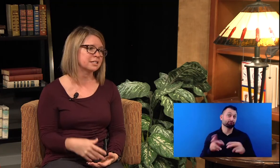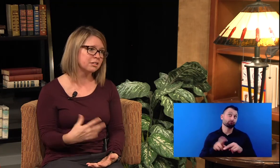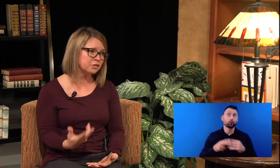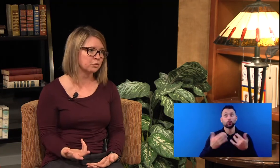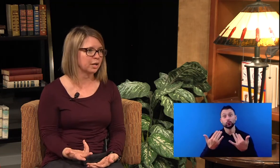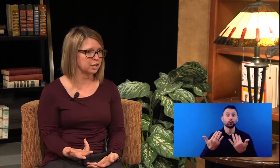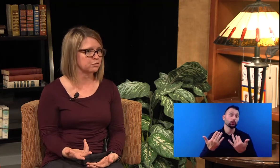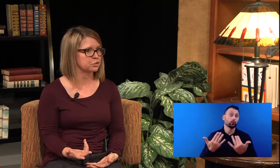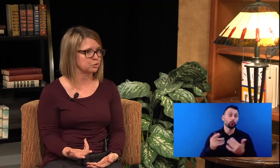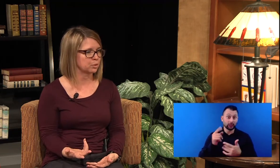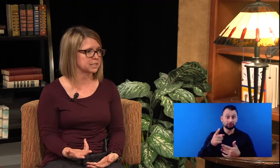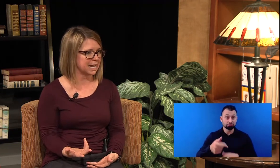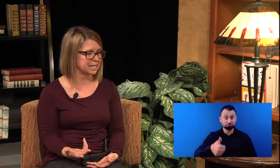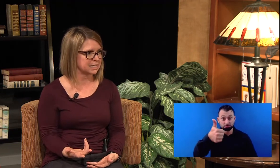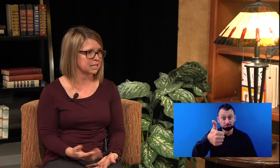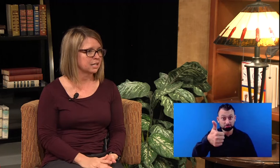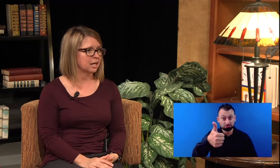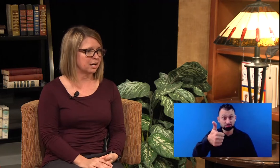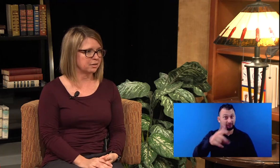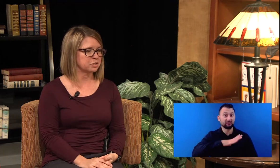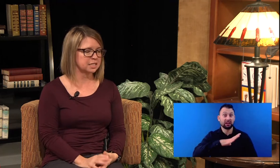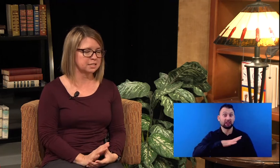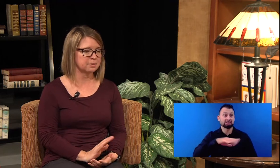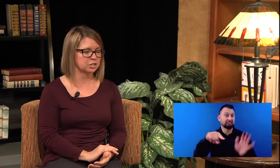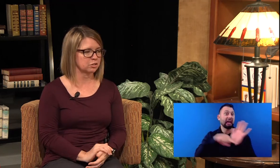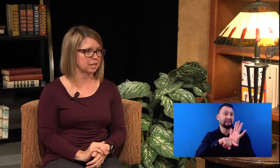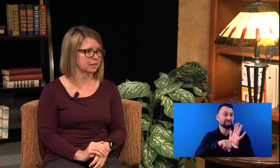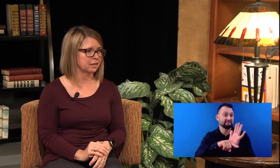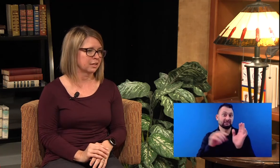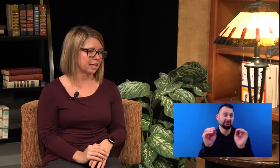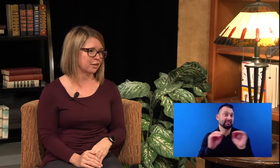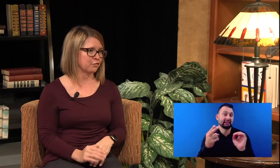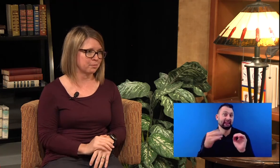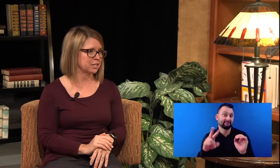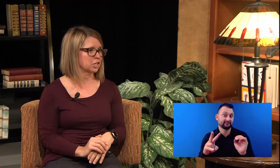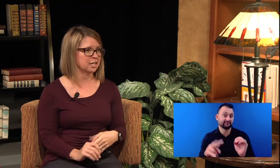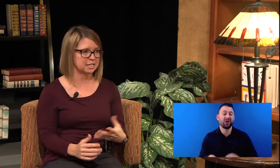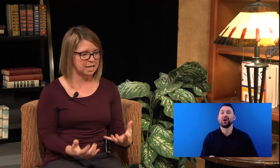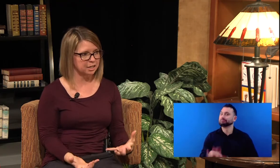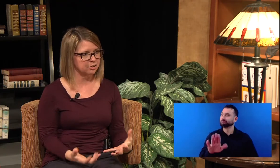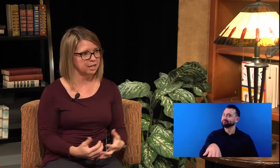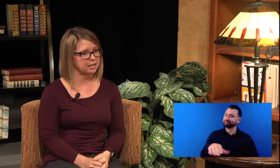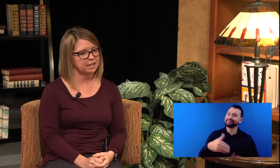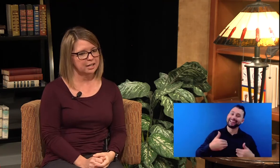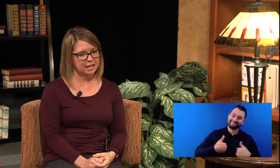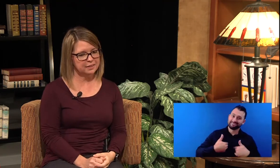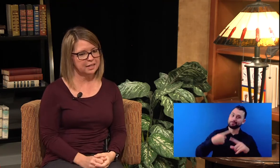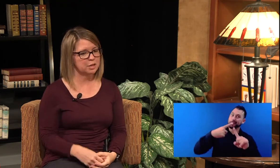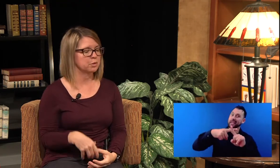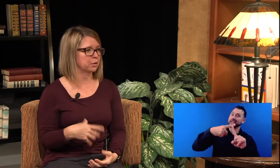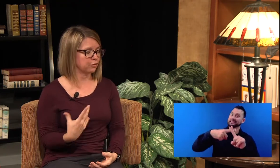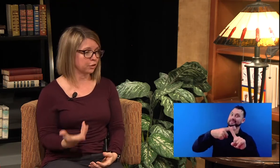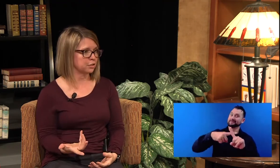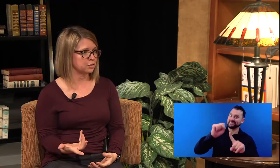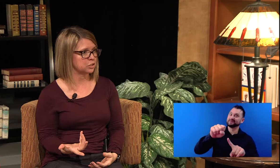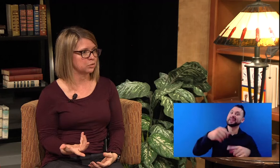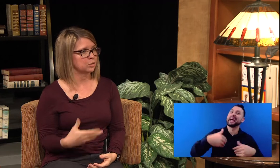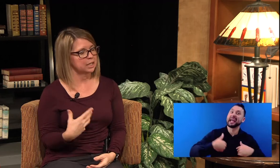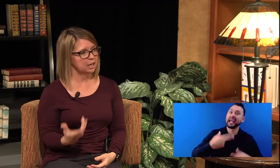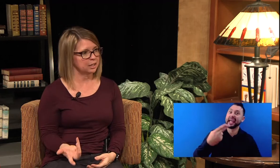still have to run it through two more tests, just to make sure that that information is accurate. And then they would refer you to an